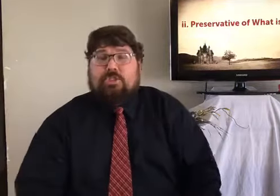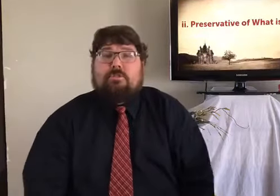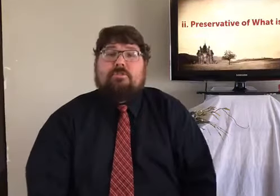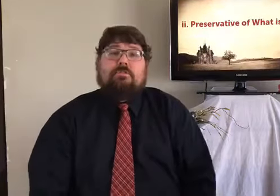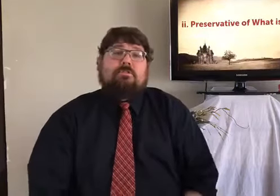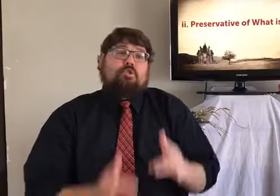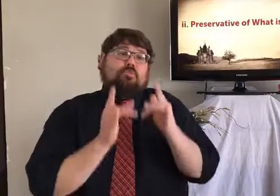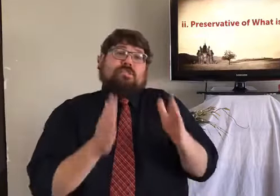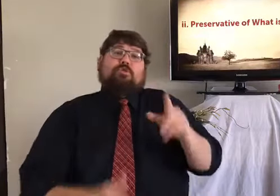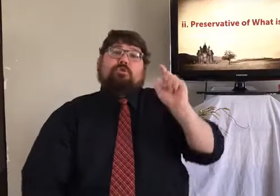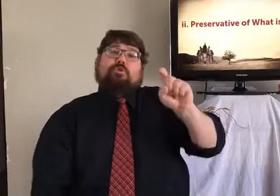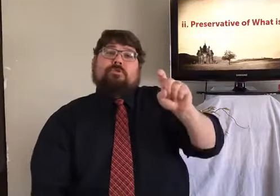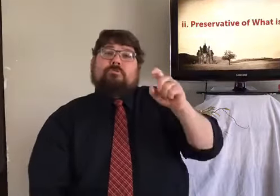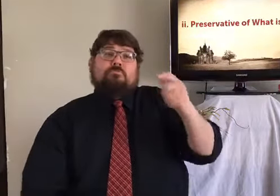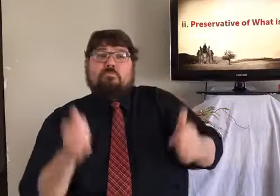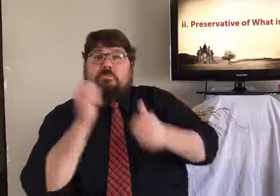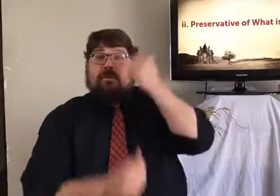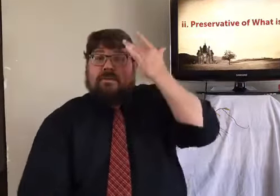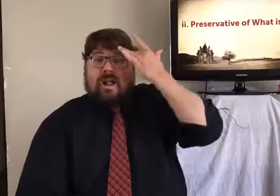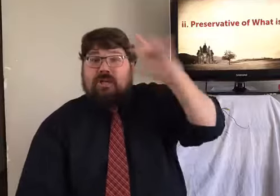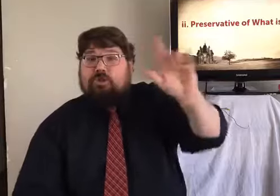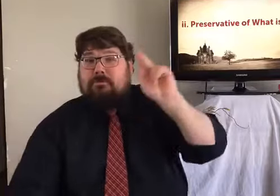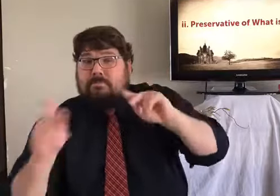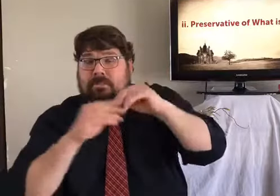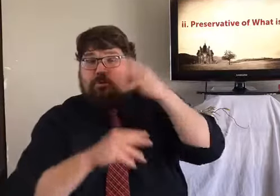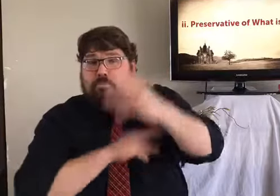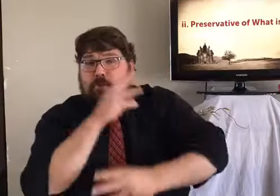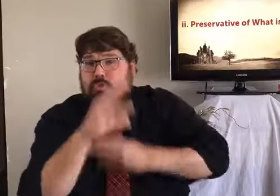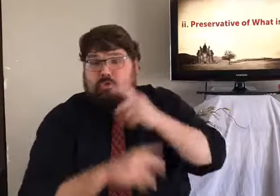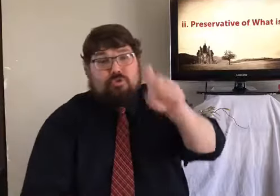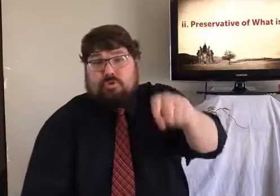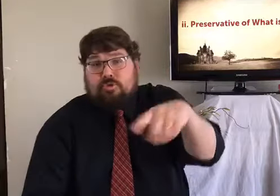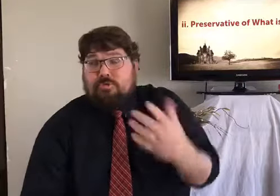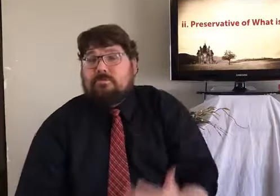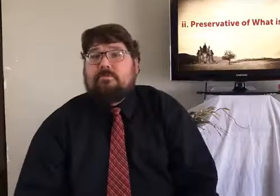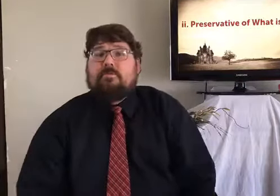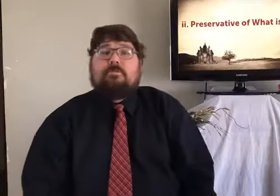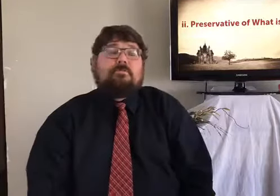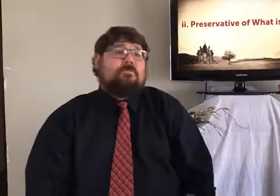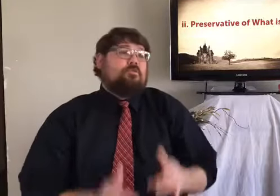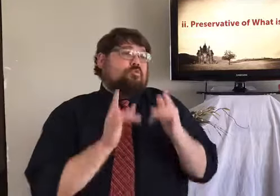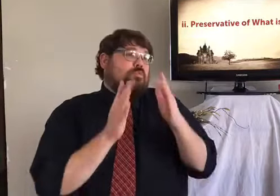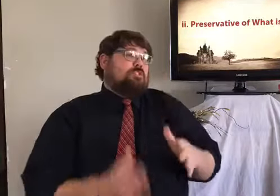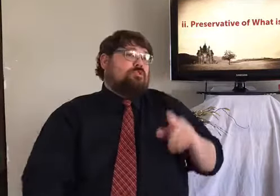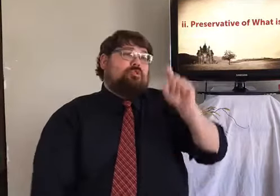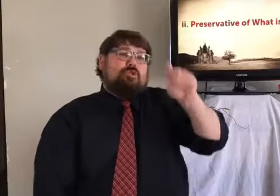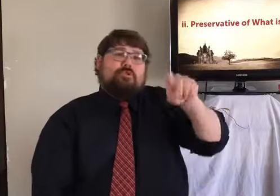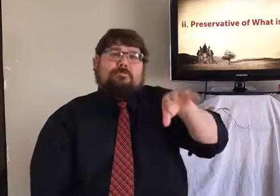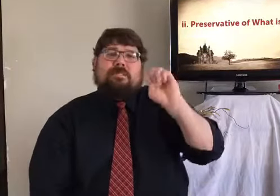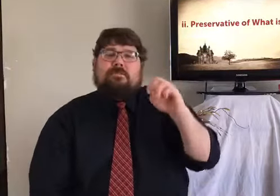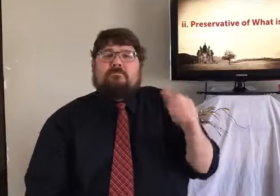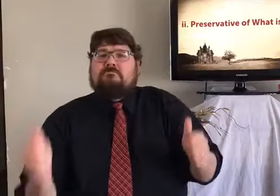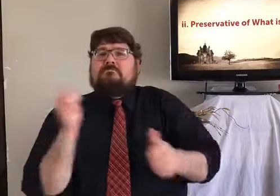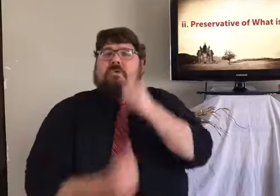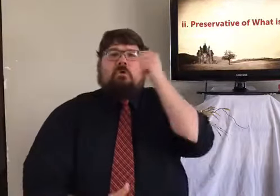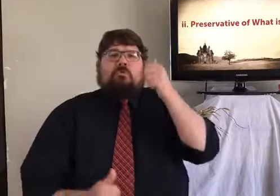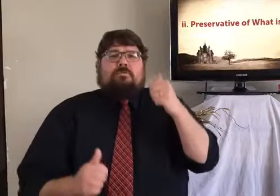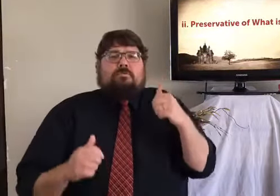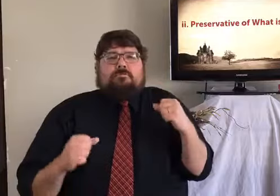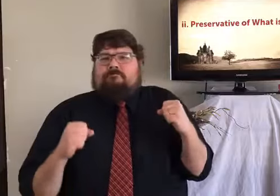Christians should be one of the best speakers. Christians should be one of the most intelligent people in the world. They should. Christians should